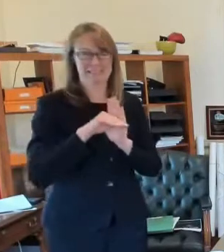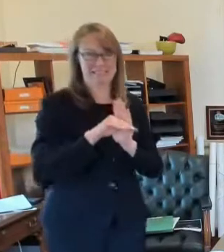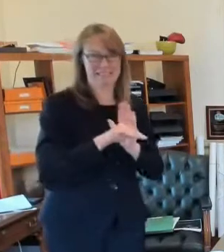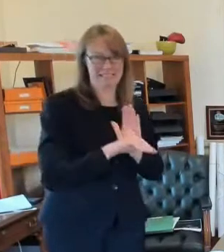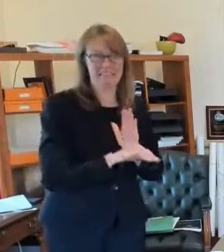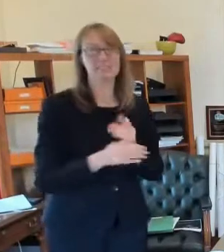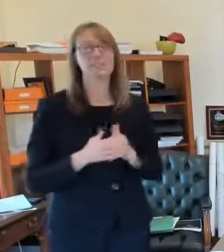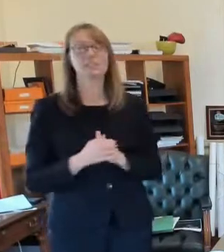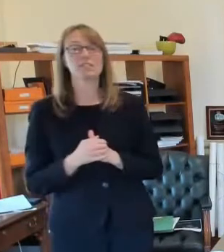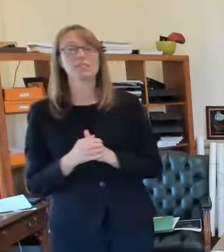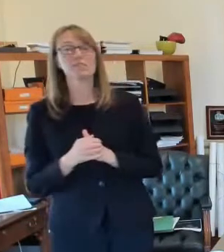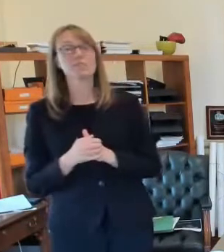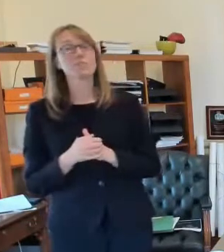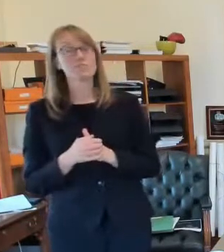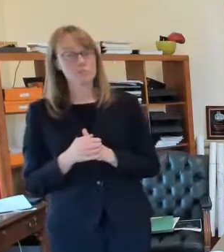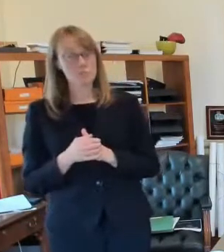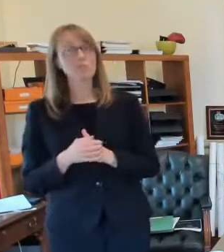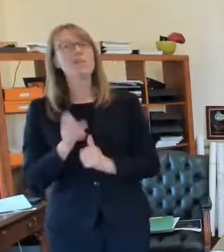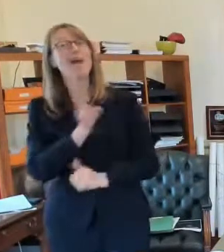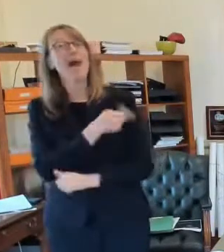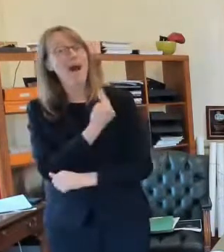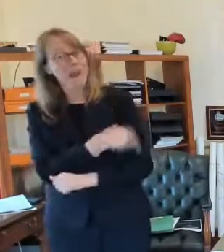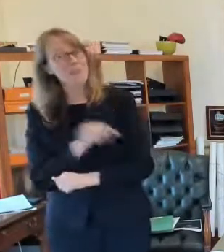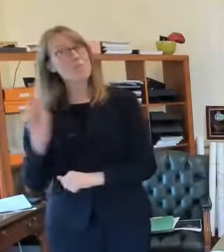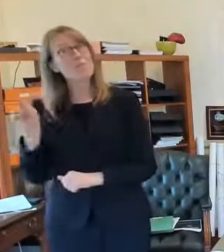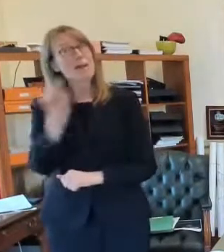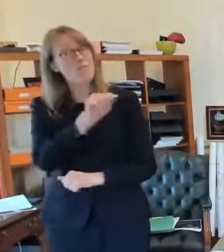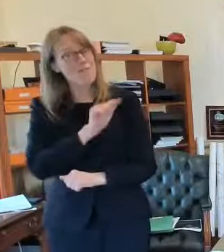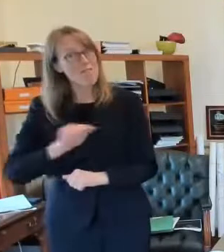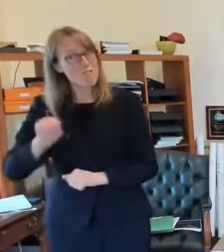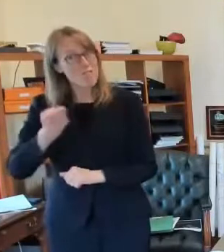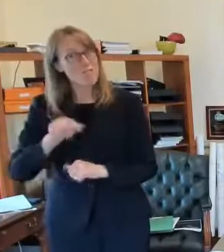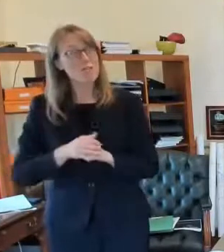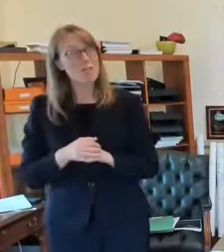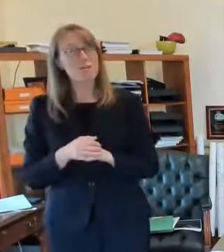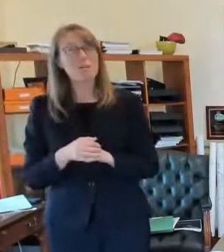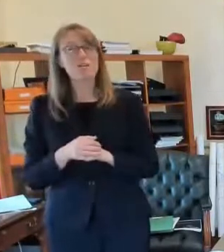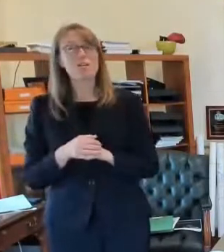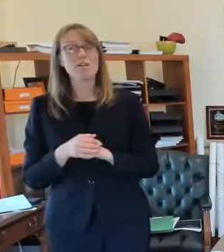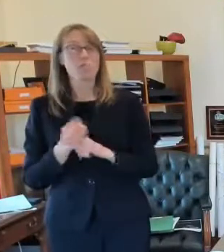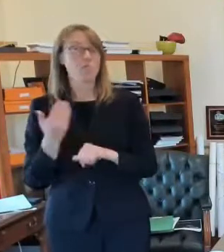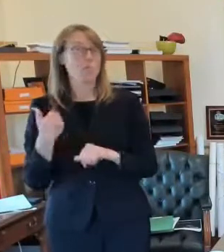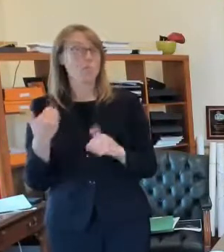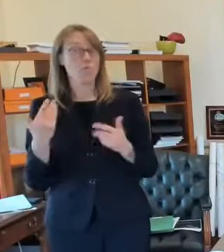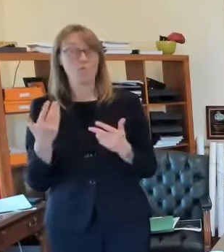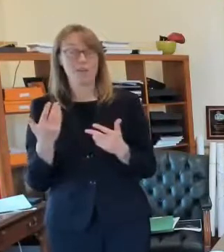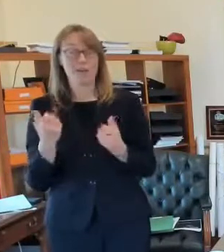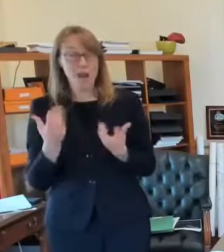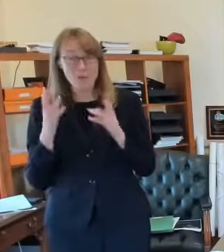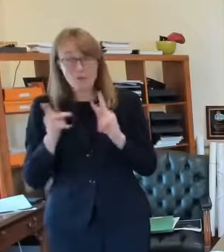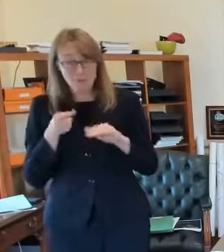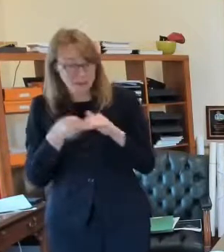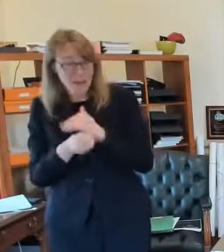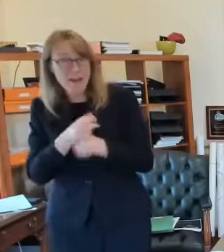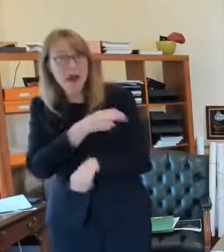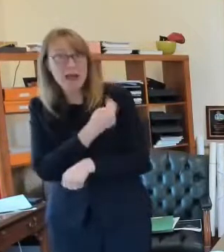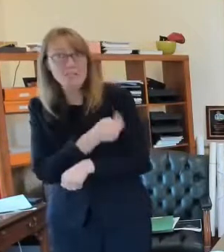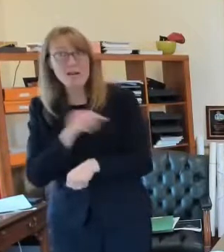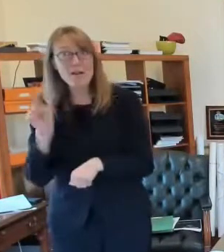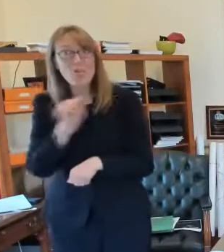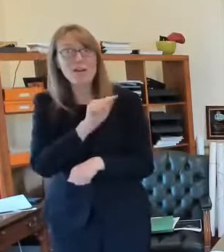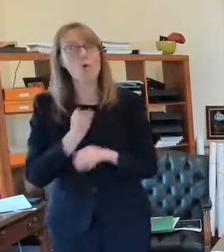hospital in the region this is two days two days days before over a thousand again uh